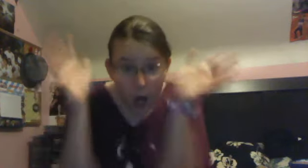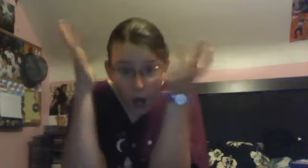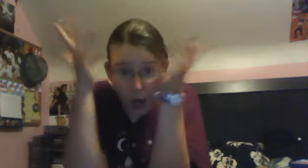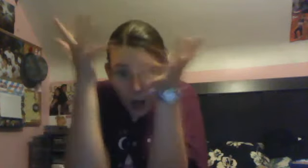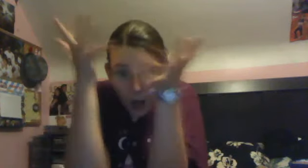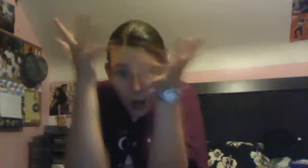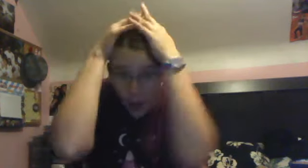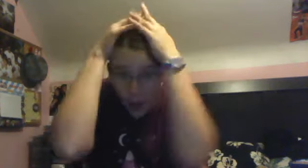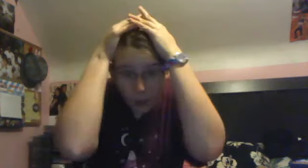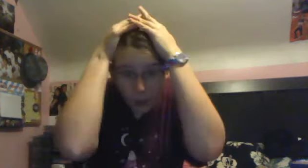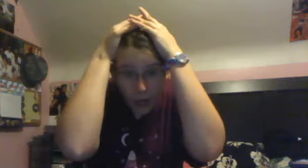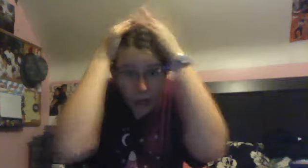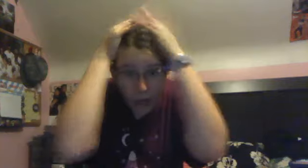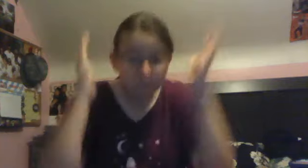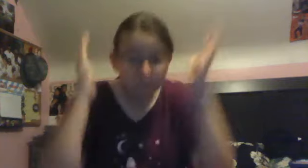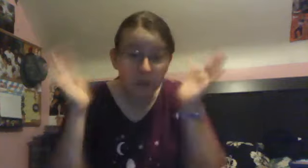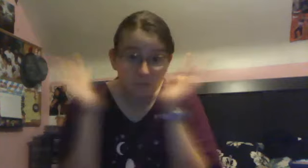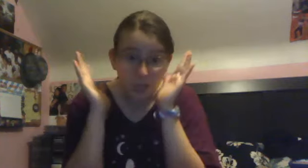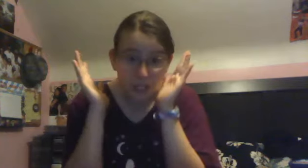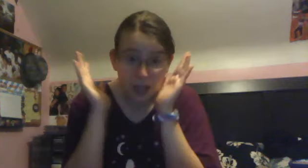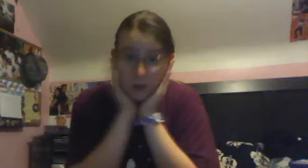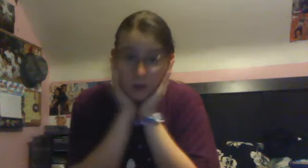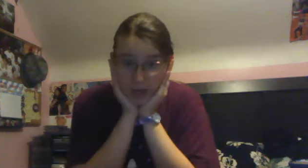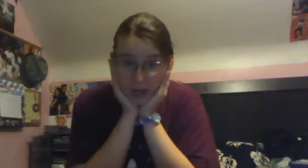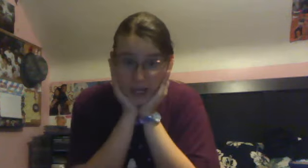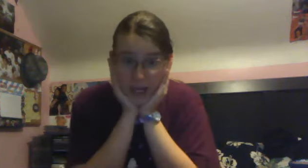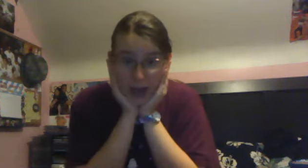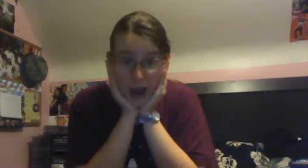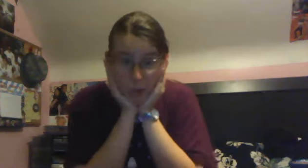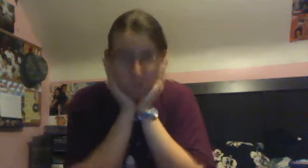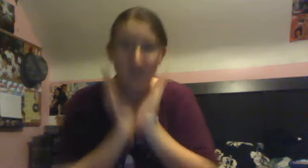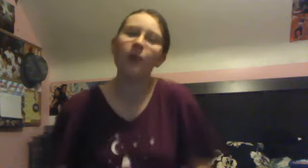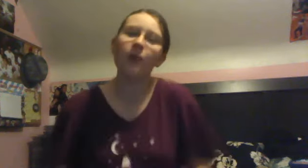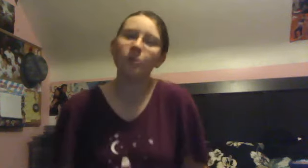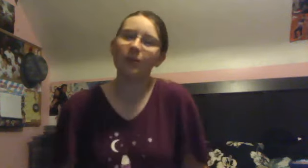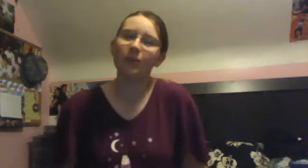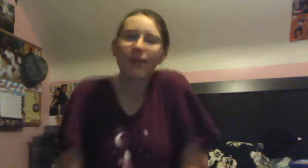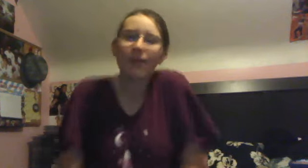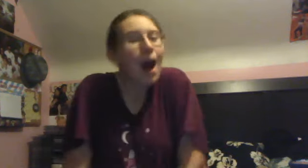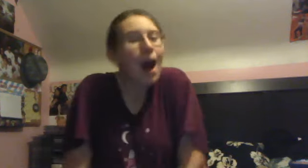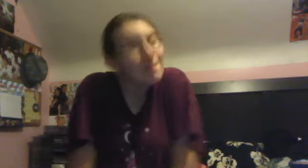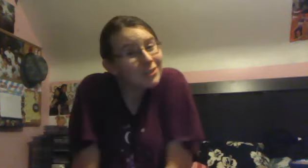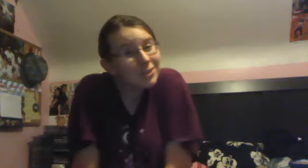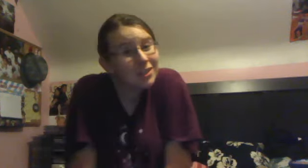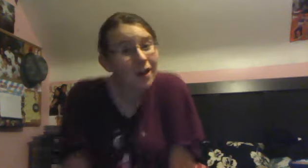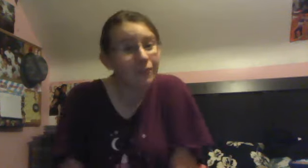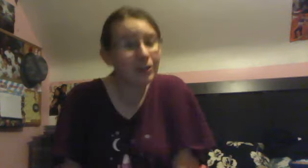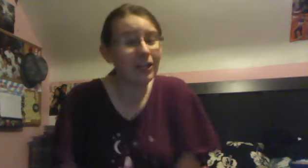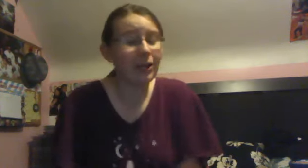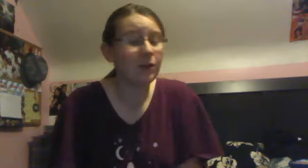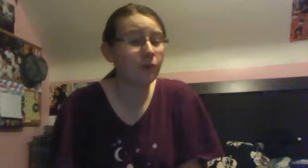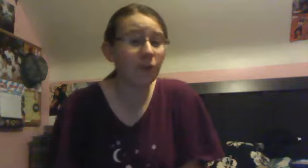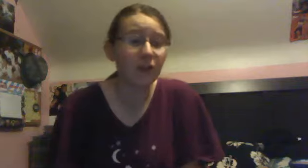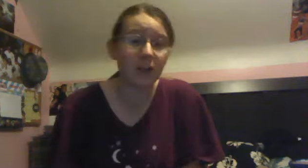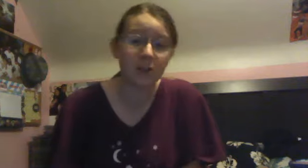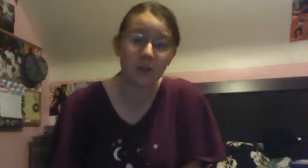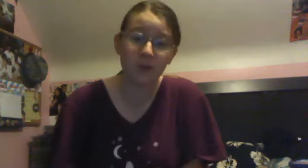Oh my god. I'm out. I'm freaking out. I'm joking. I'm actually not freaking out. I've already got the 200 video